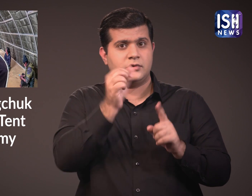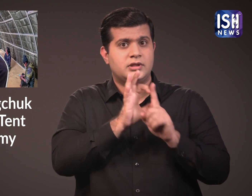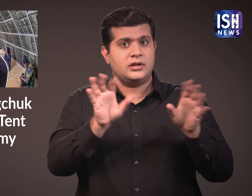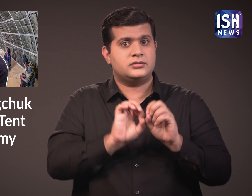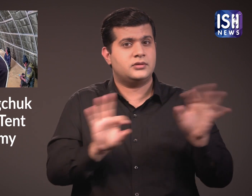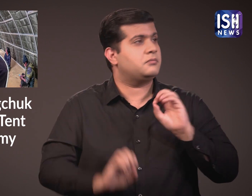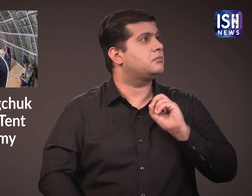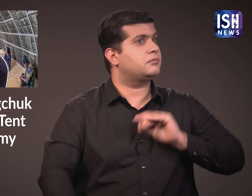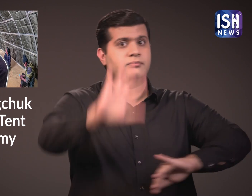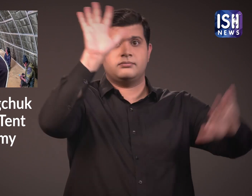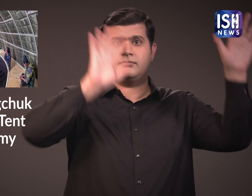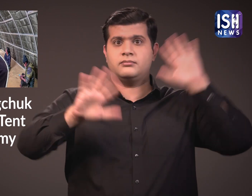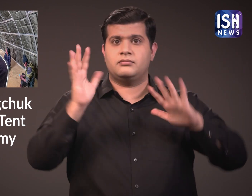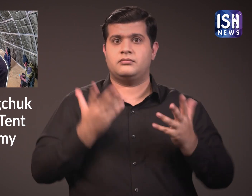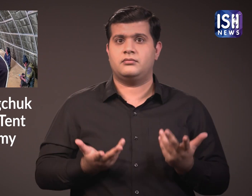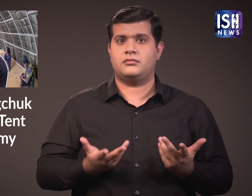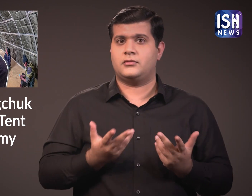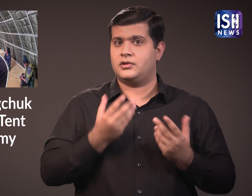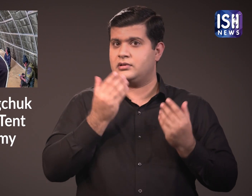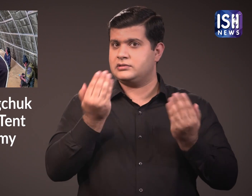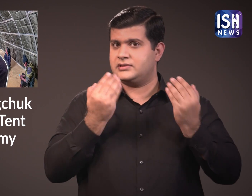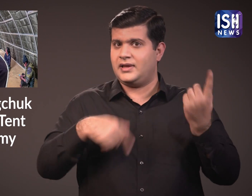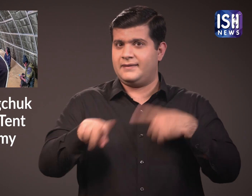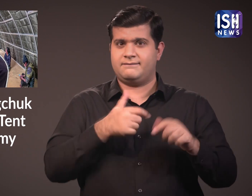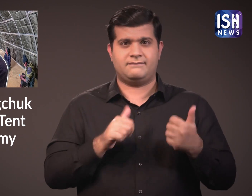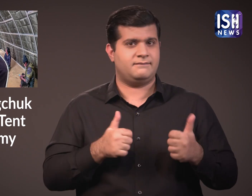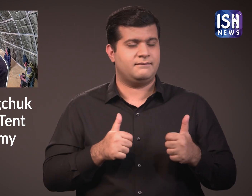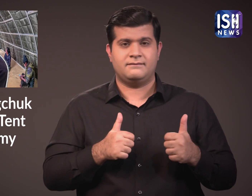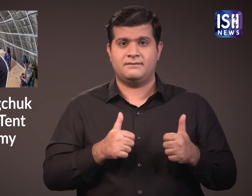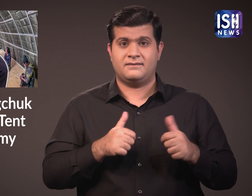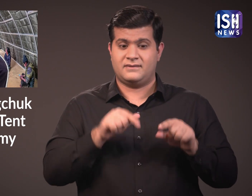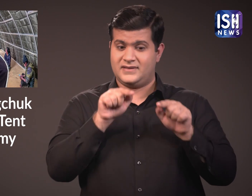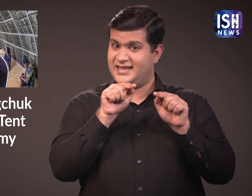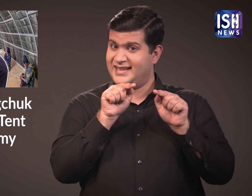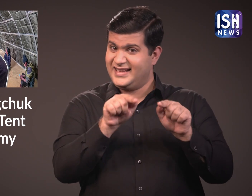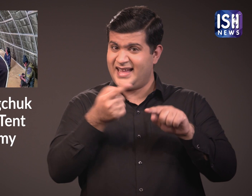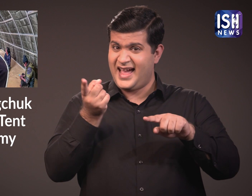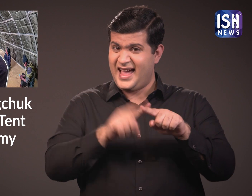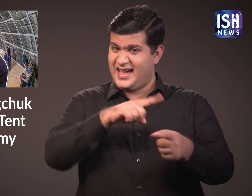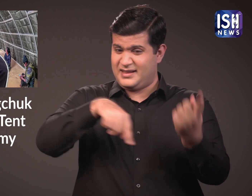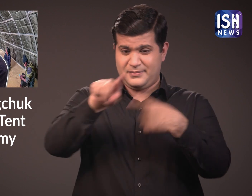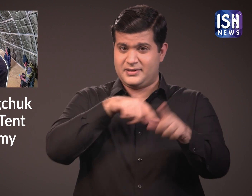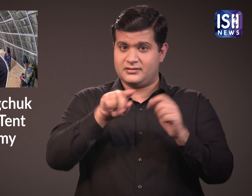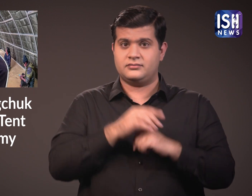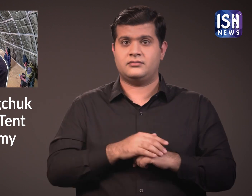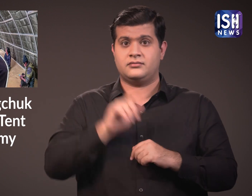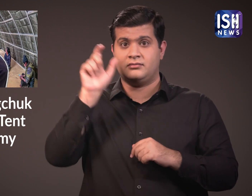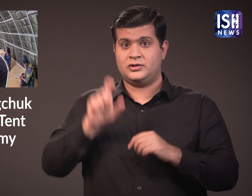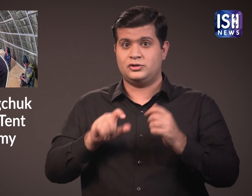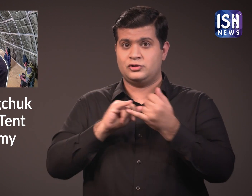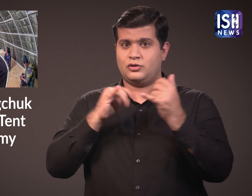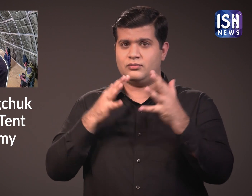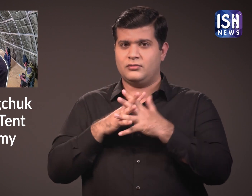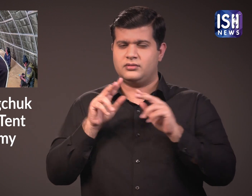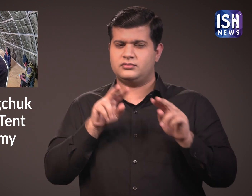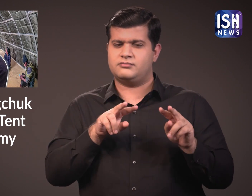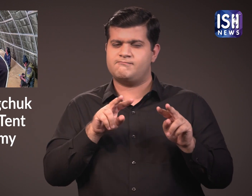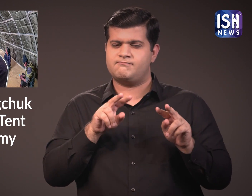and it also had a threat of fire. Hence, it was not safe. All these reasons made him think about